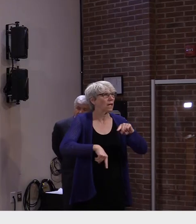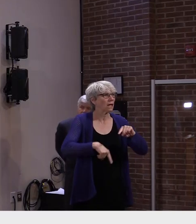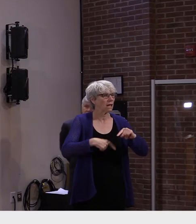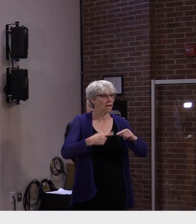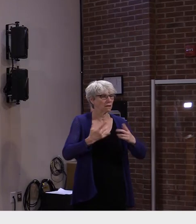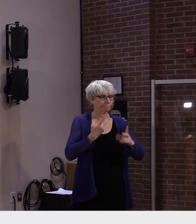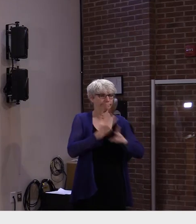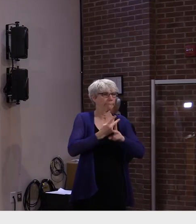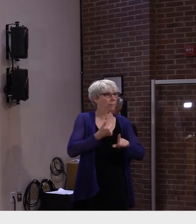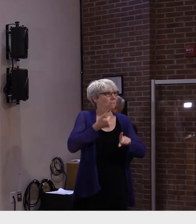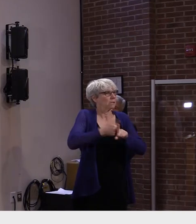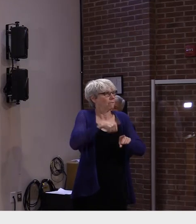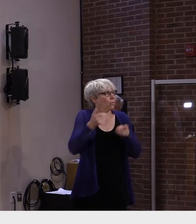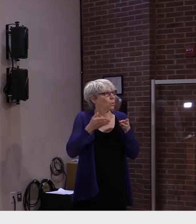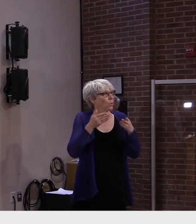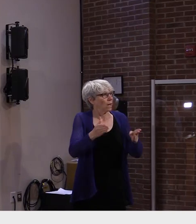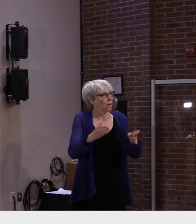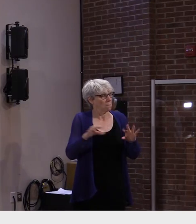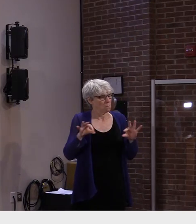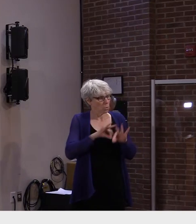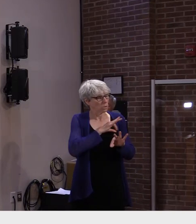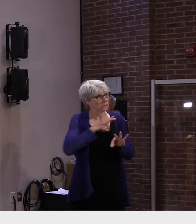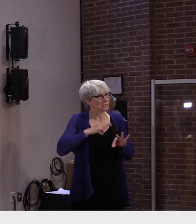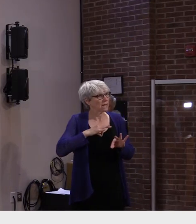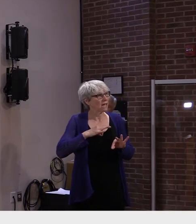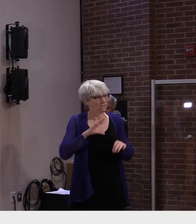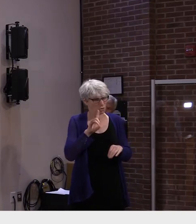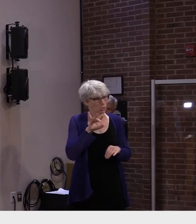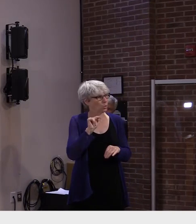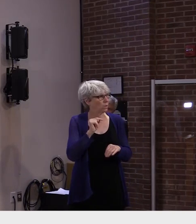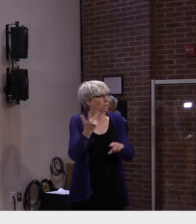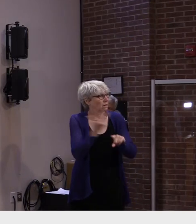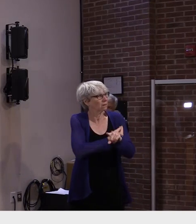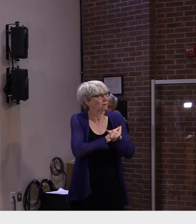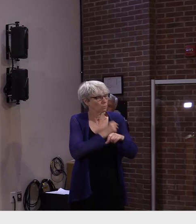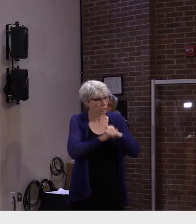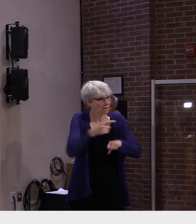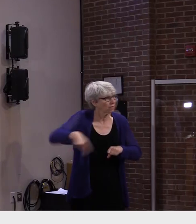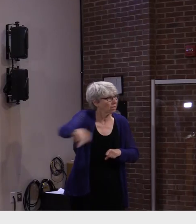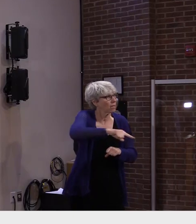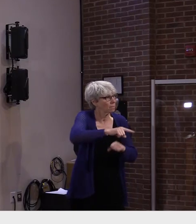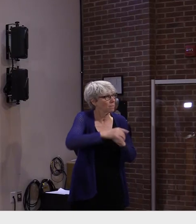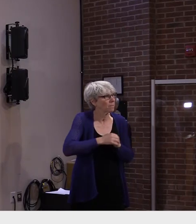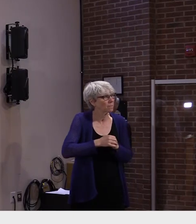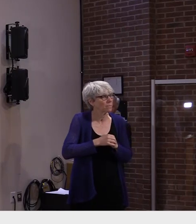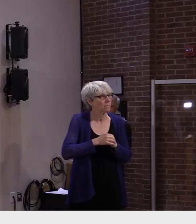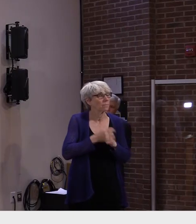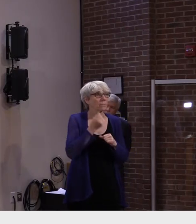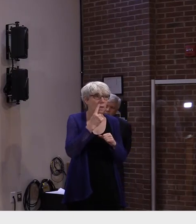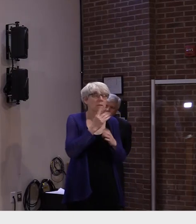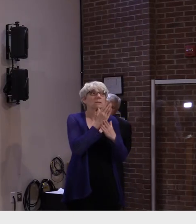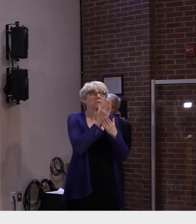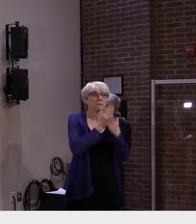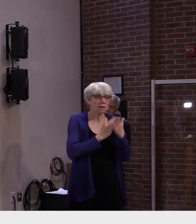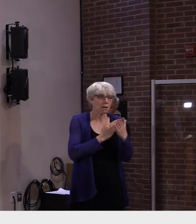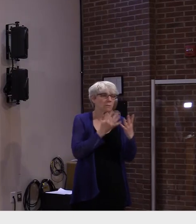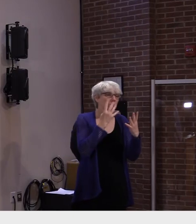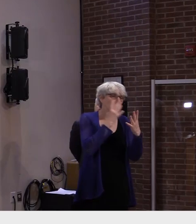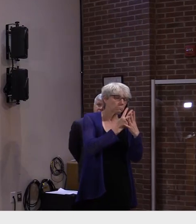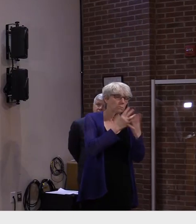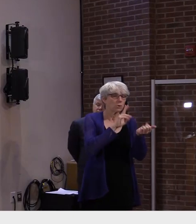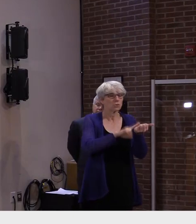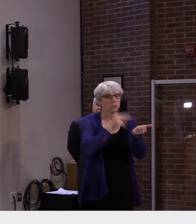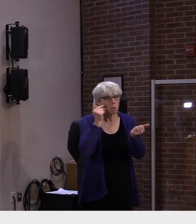rates around the state. Some very commendable rates in some of our healthcare systems and in our long-term care facilities